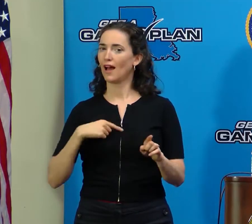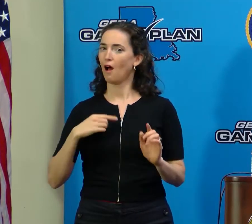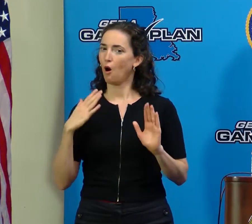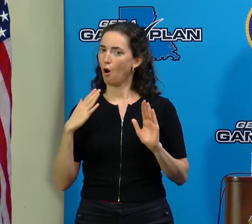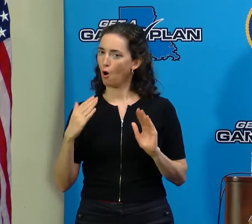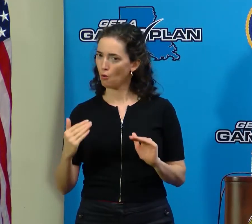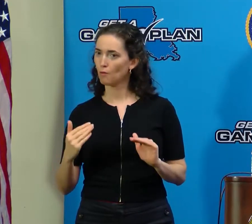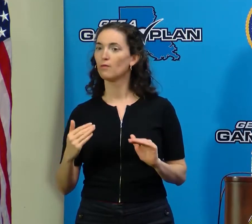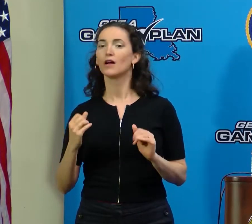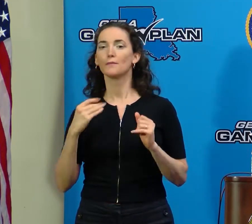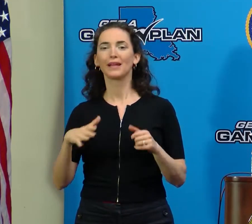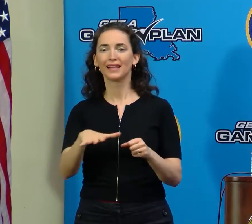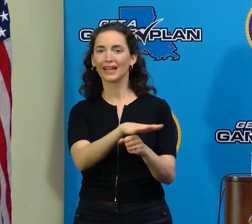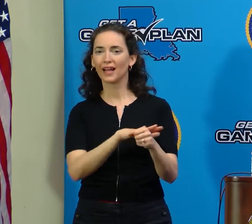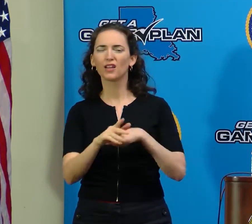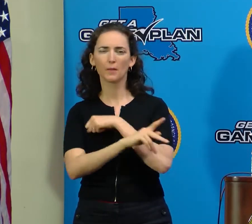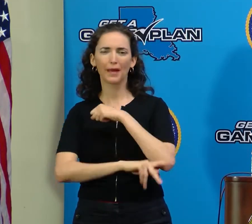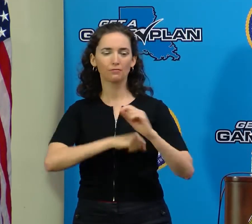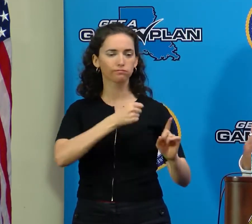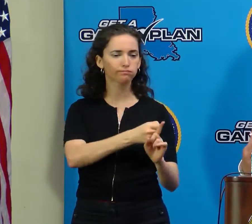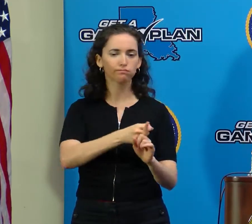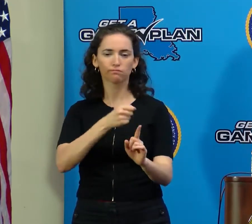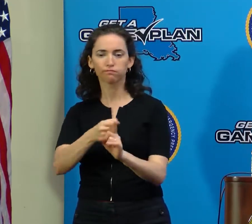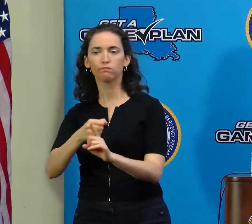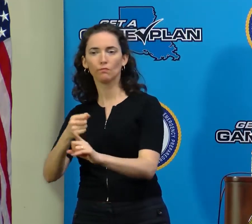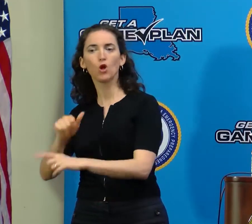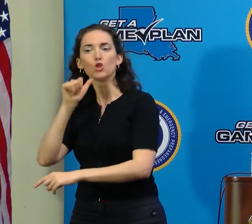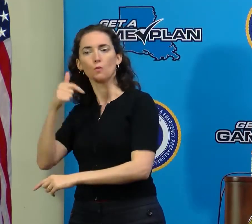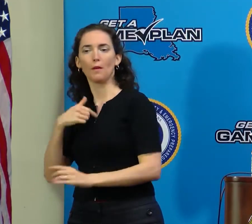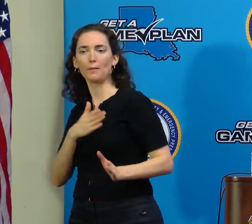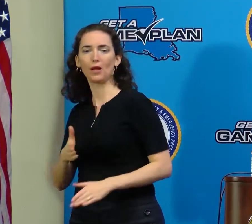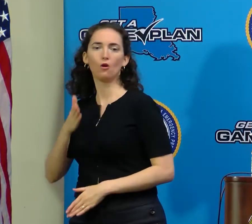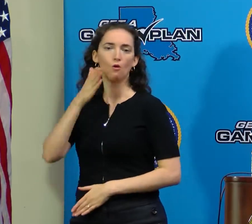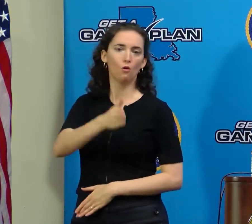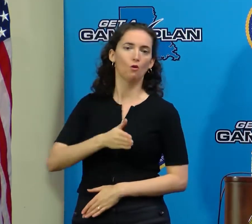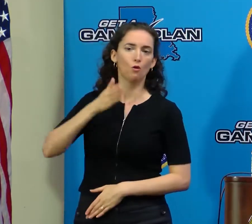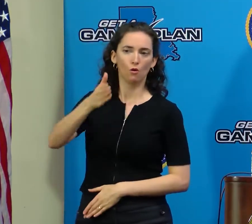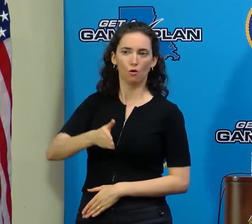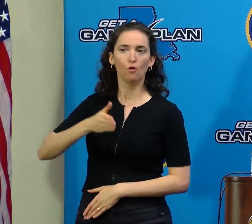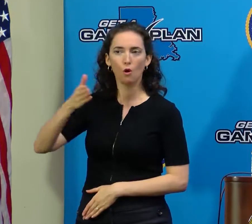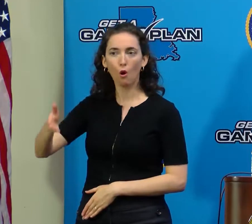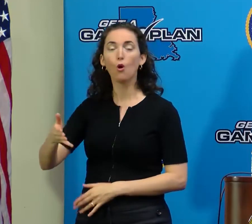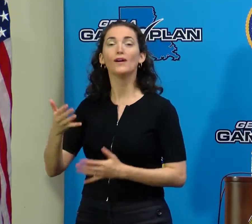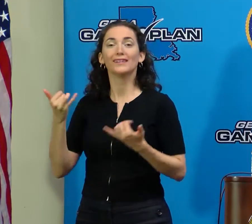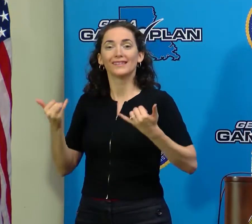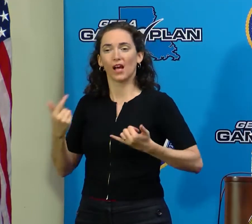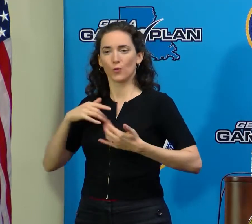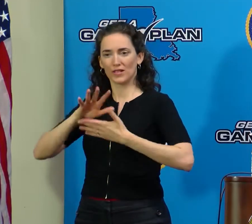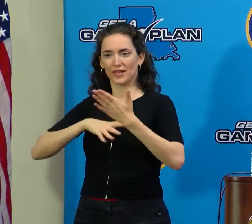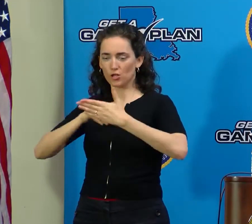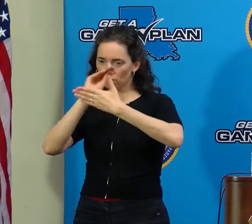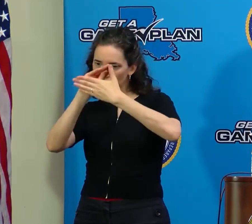several of the affected parishes tomorrow. We're putting that schedule together as we speak.